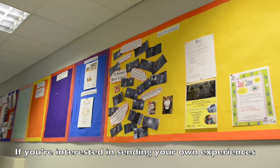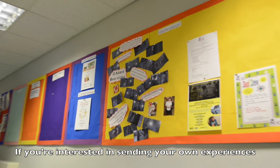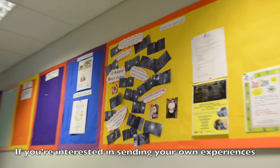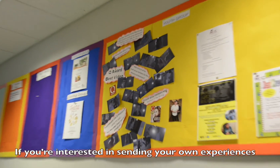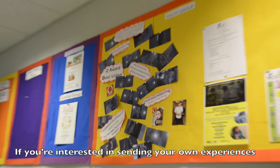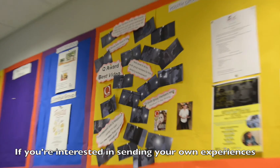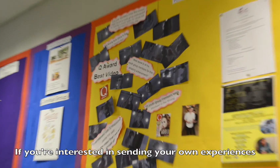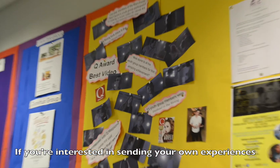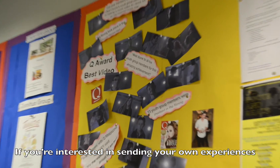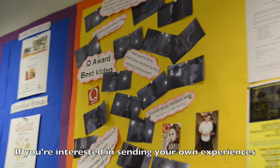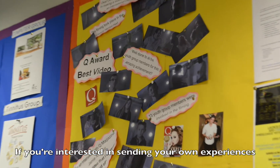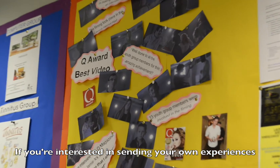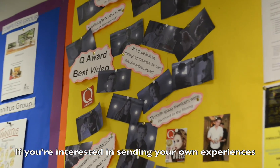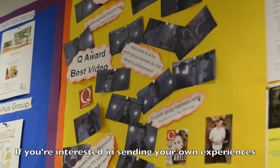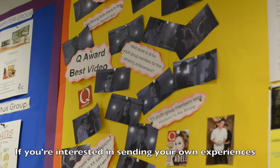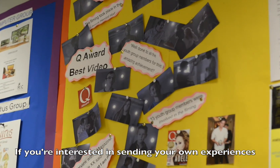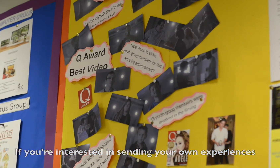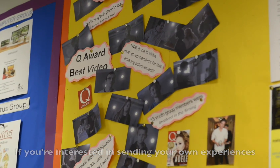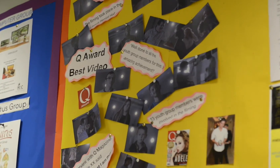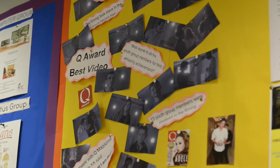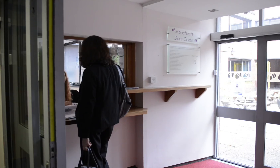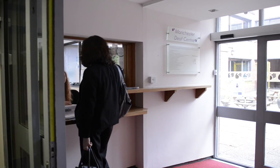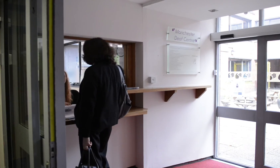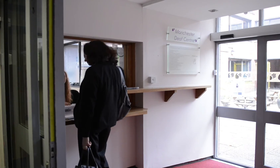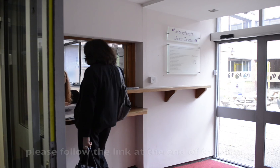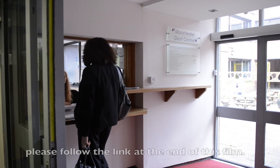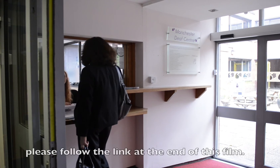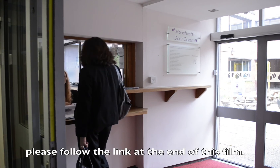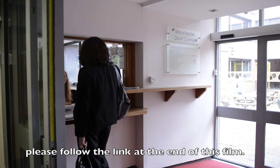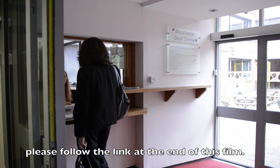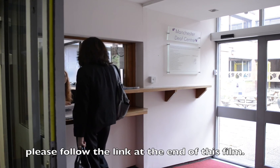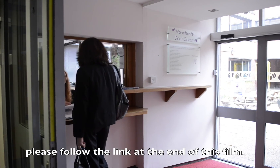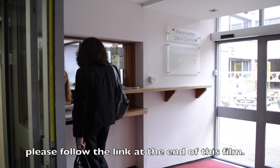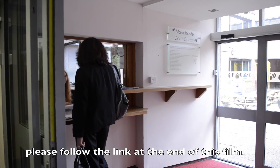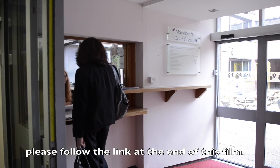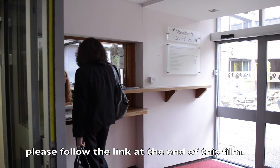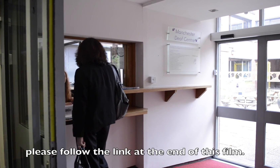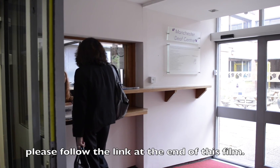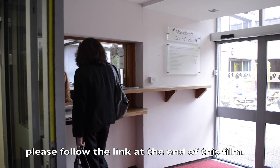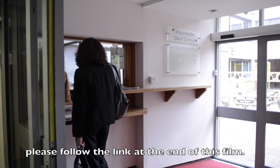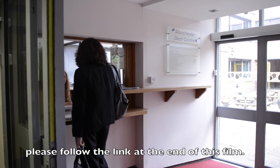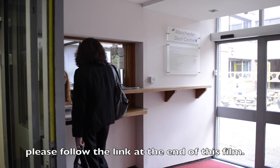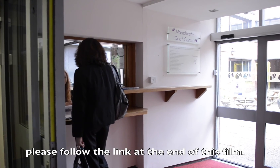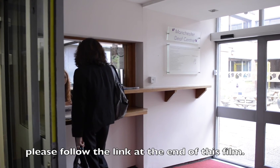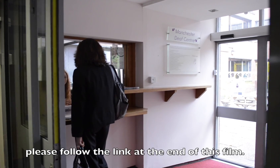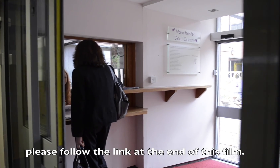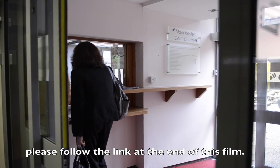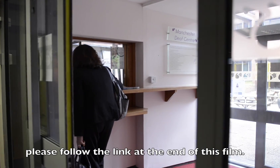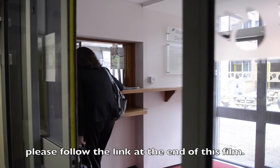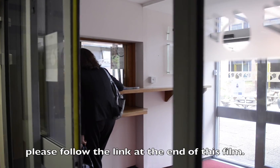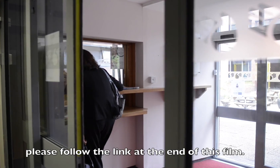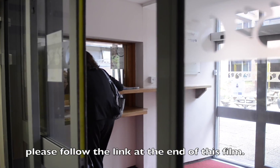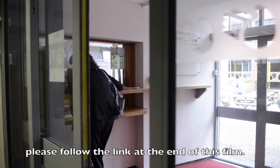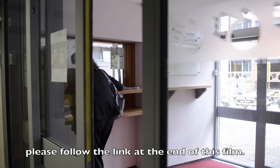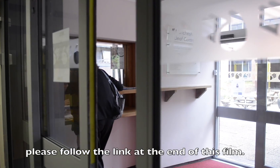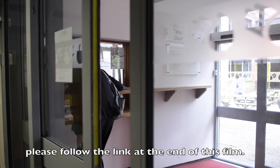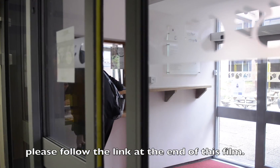your own experiences, please follow the link which will now appear